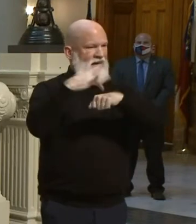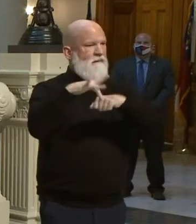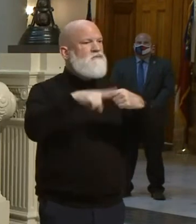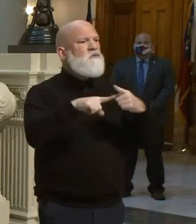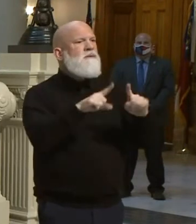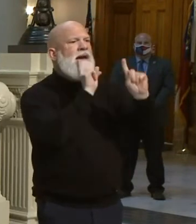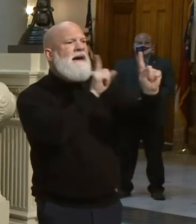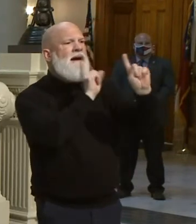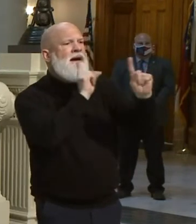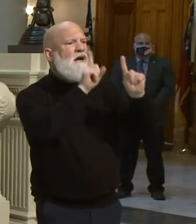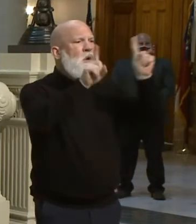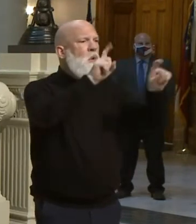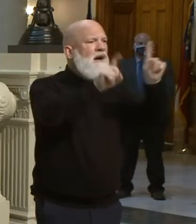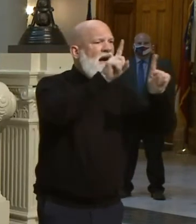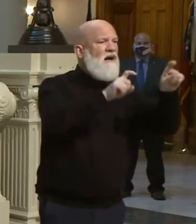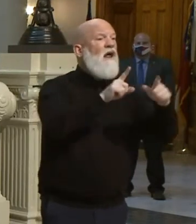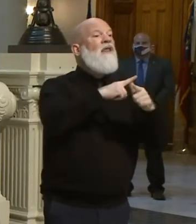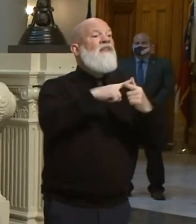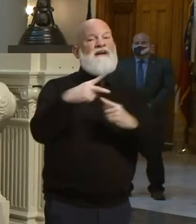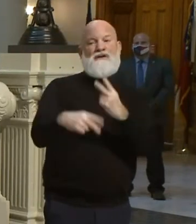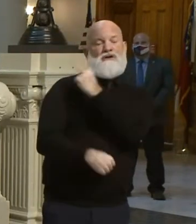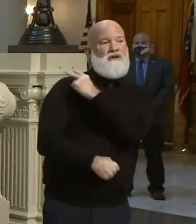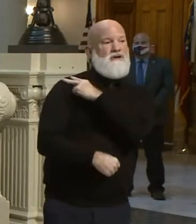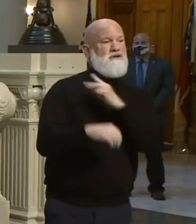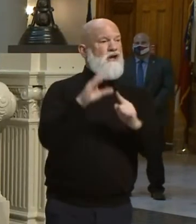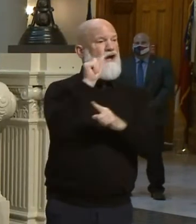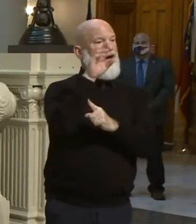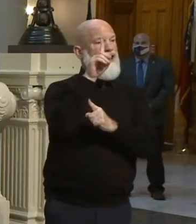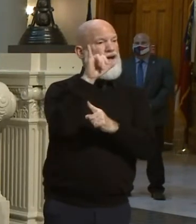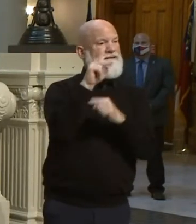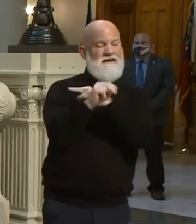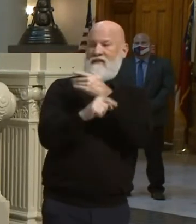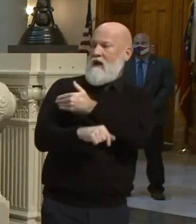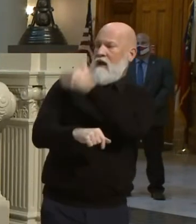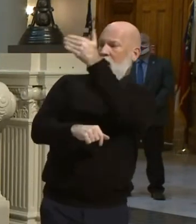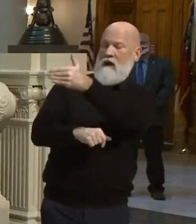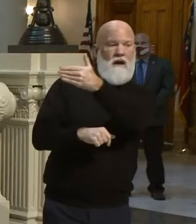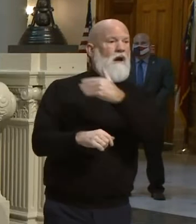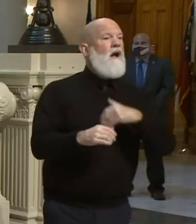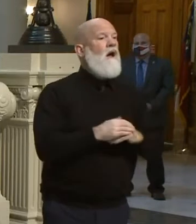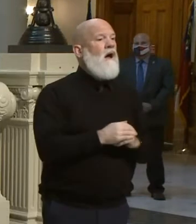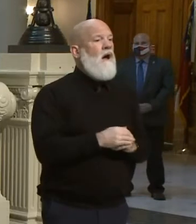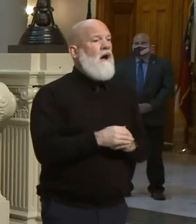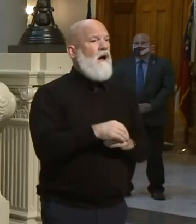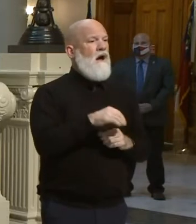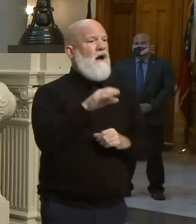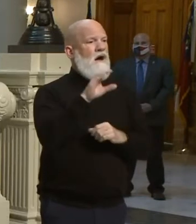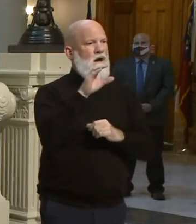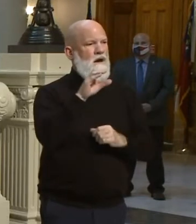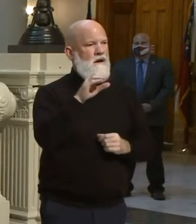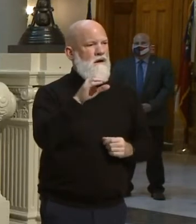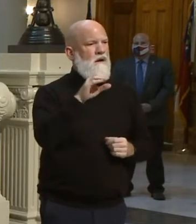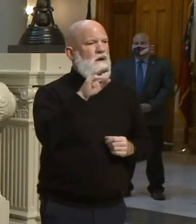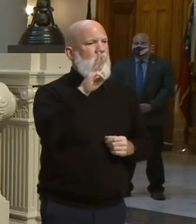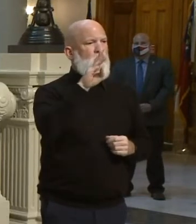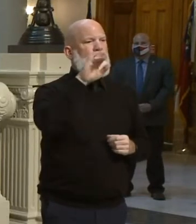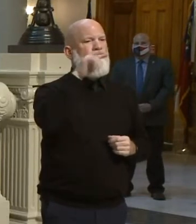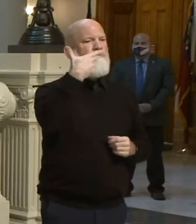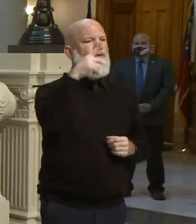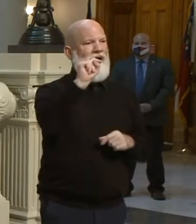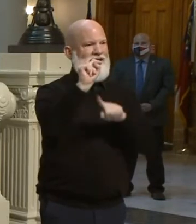COVID-related, and General Cardin and Colonel Ryder standing by for any public safety questions that you guys may have.